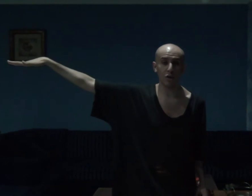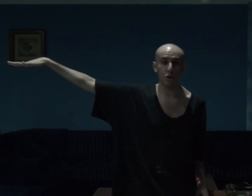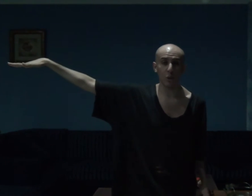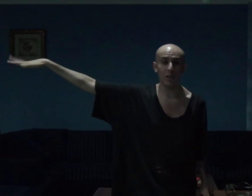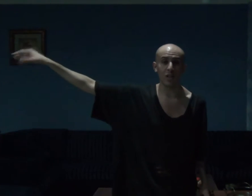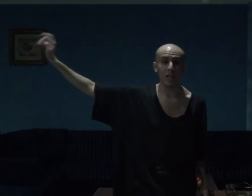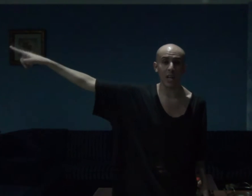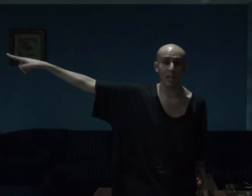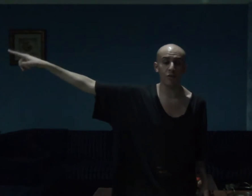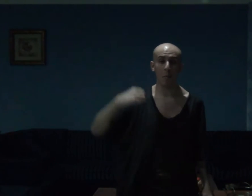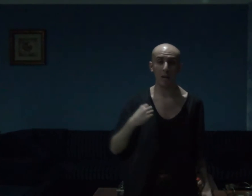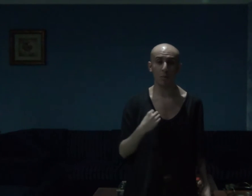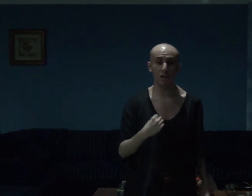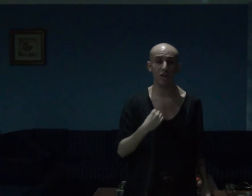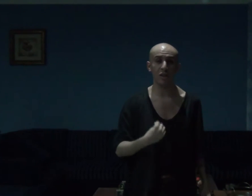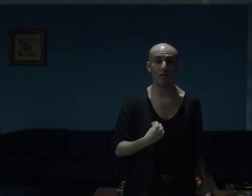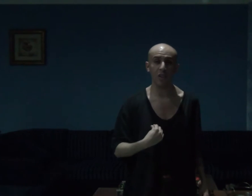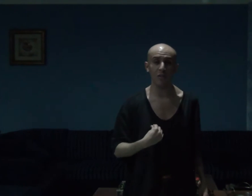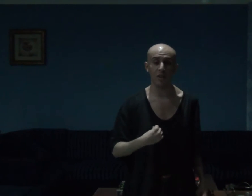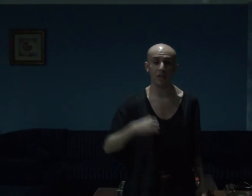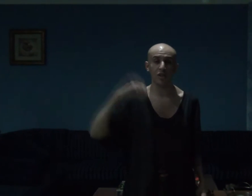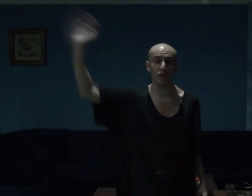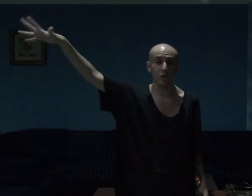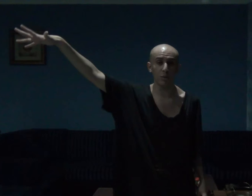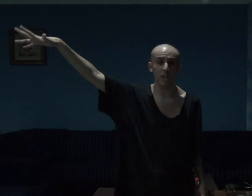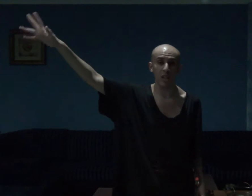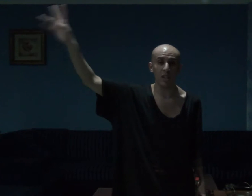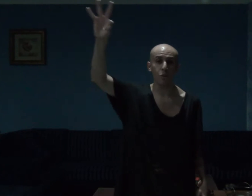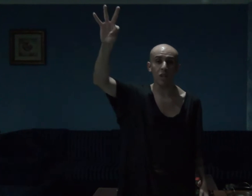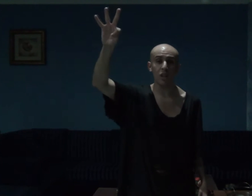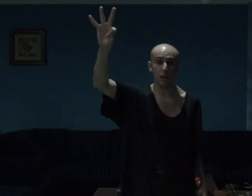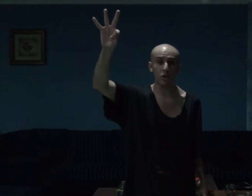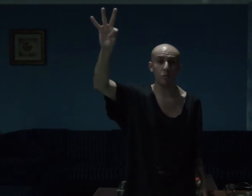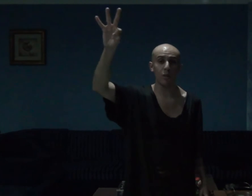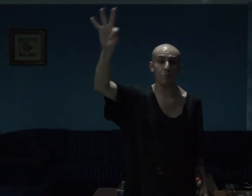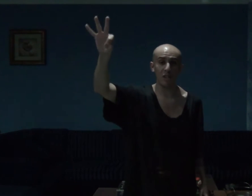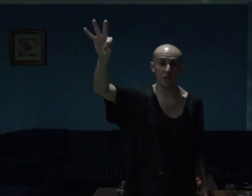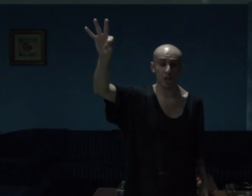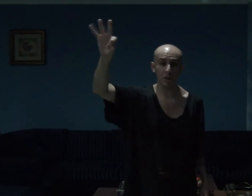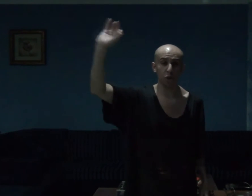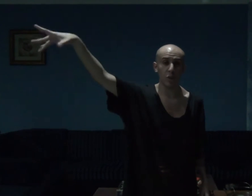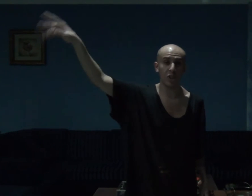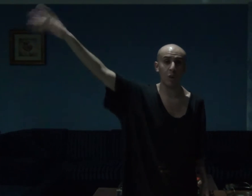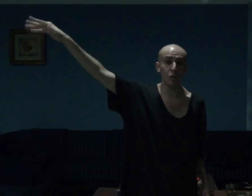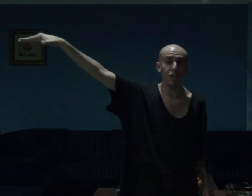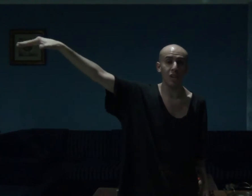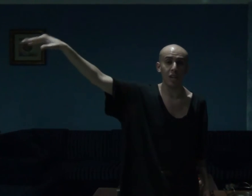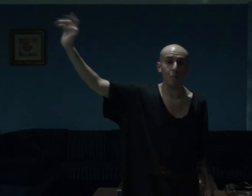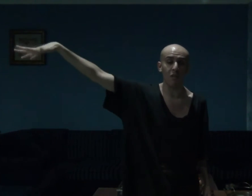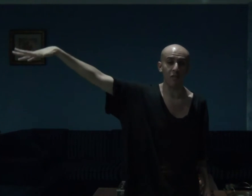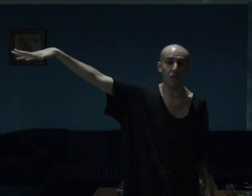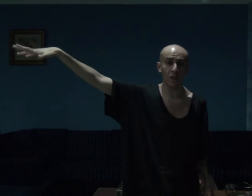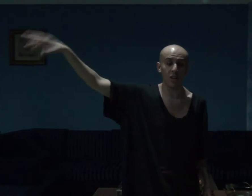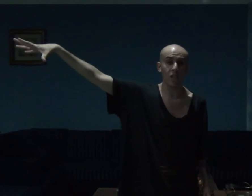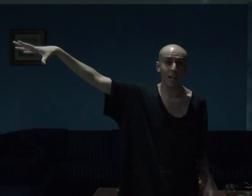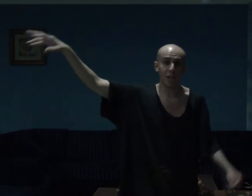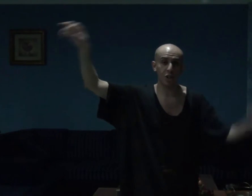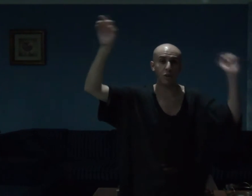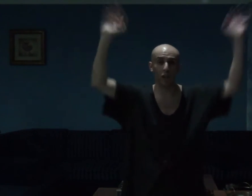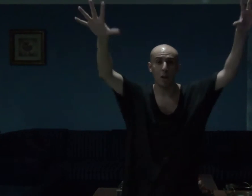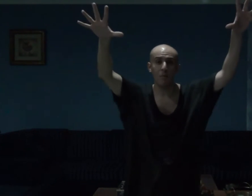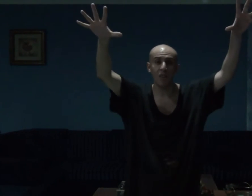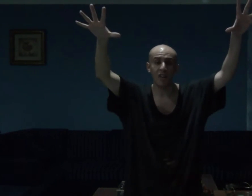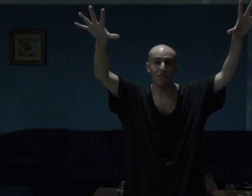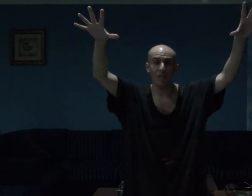2020 and my personal favorites, including three honorable mentions which I will name before the